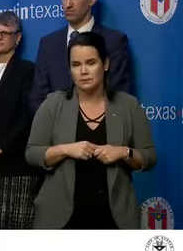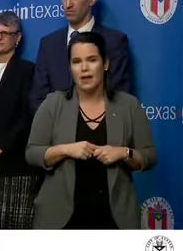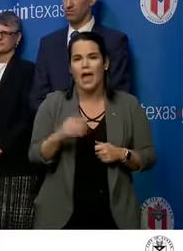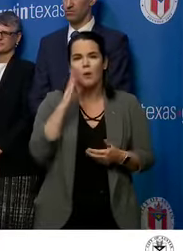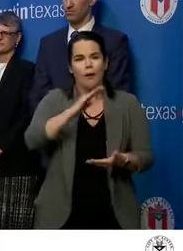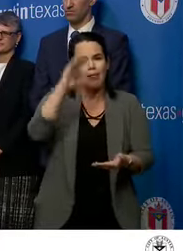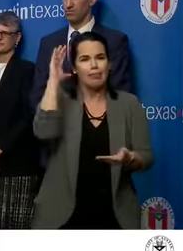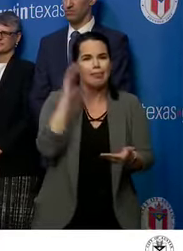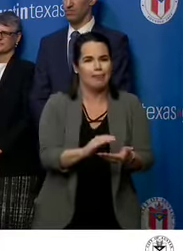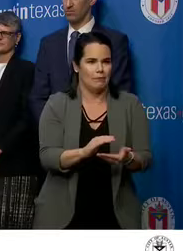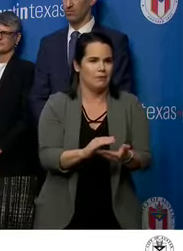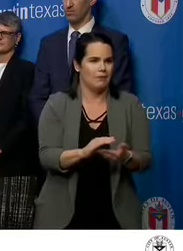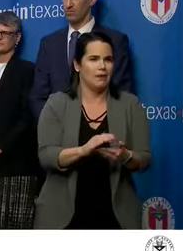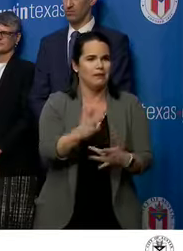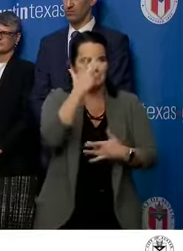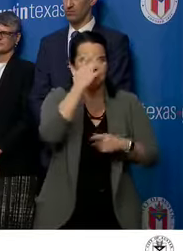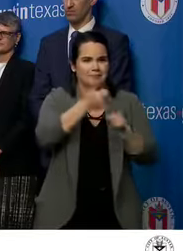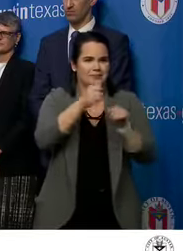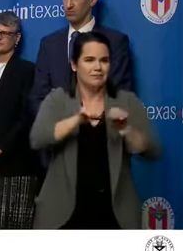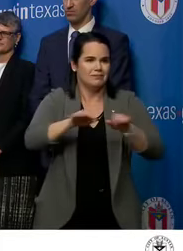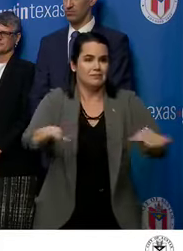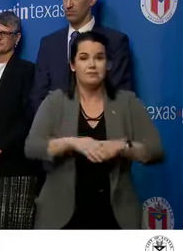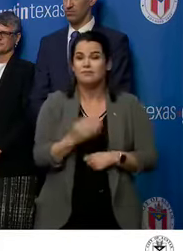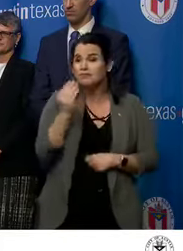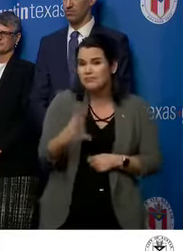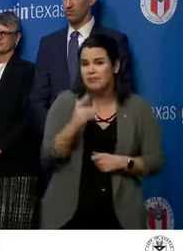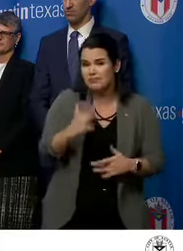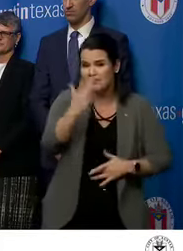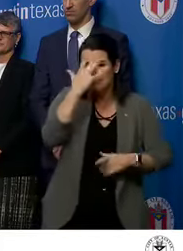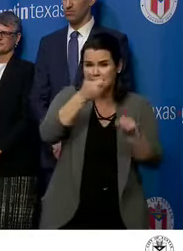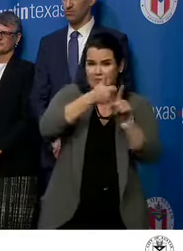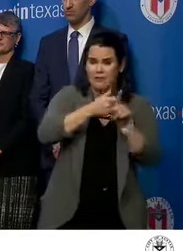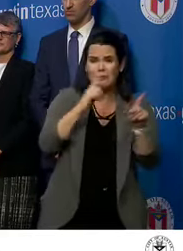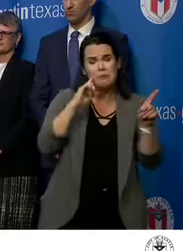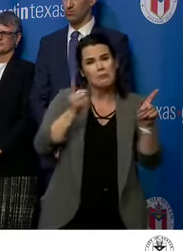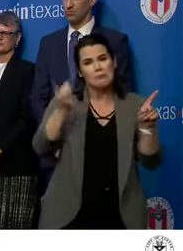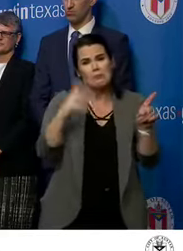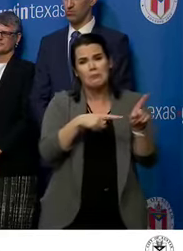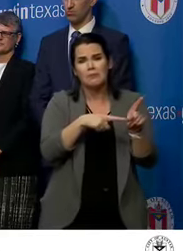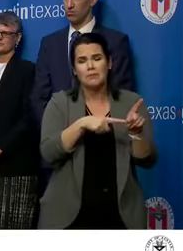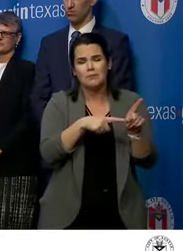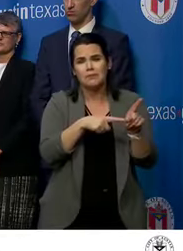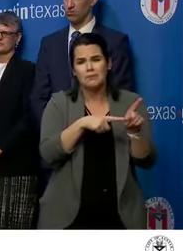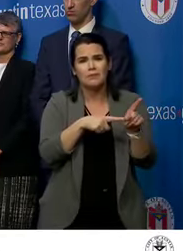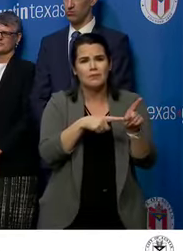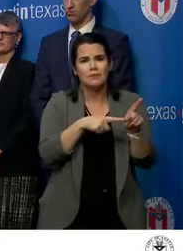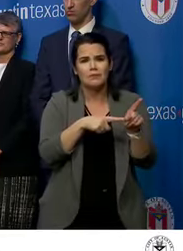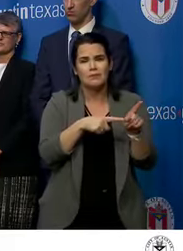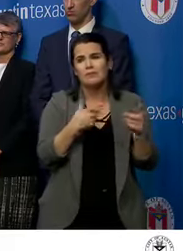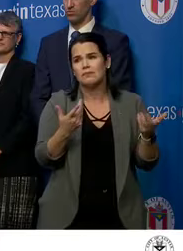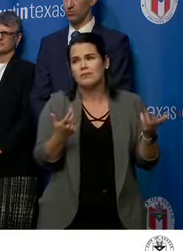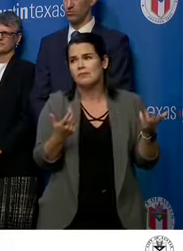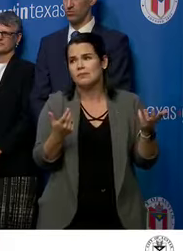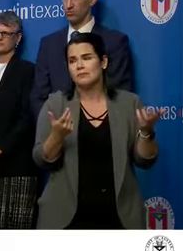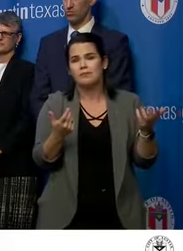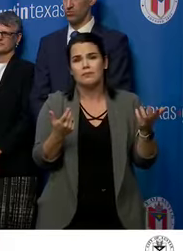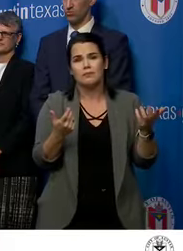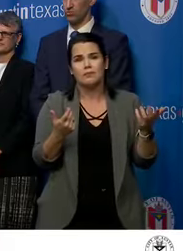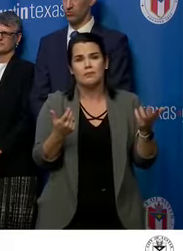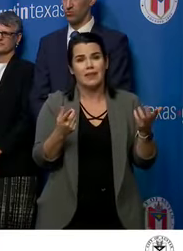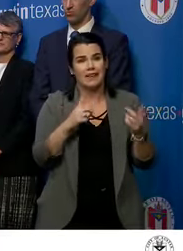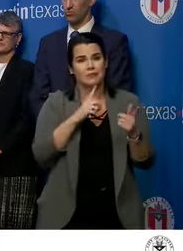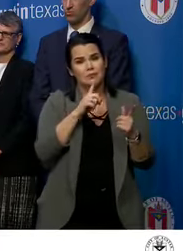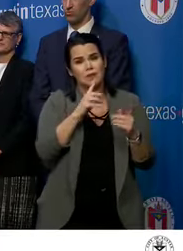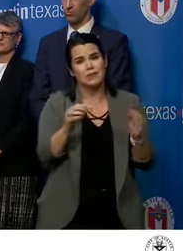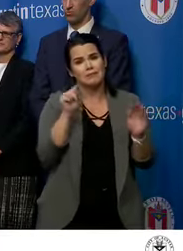spread of this disease. This disease is bad. Okay, it's it's probably more deadly than